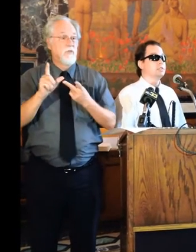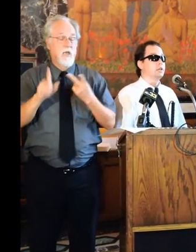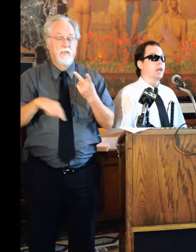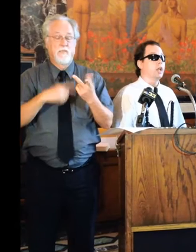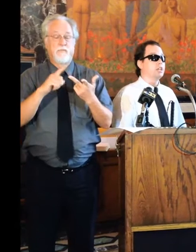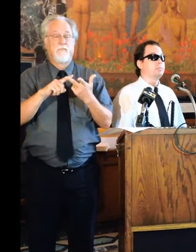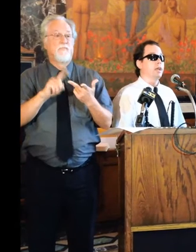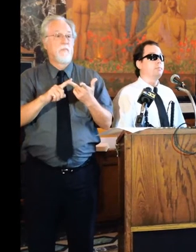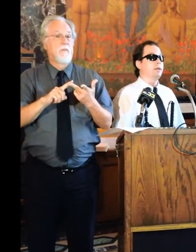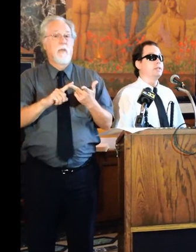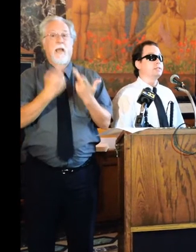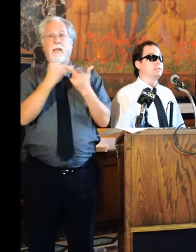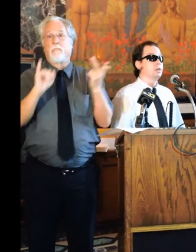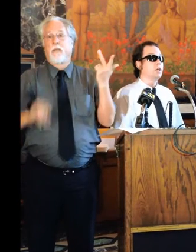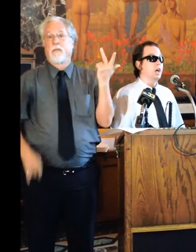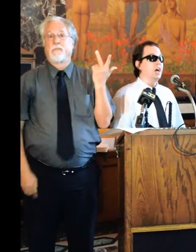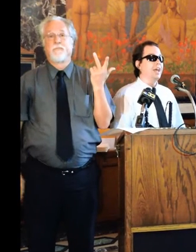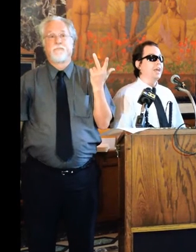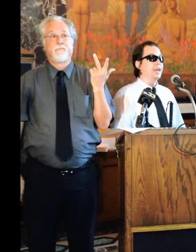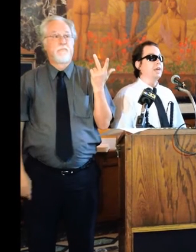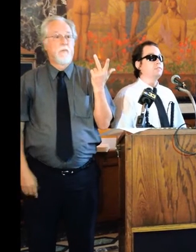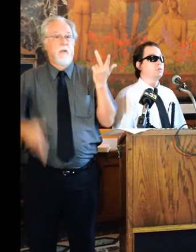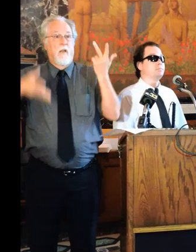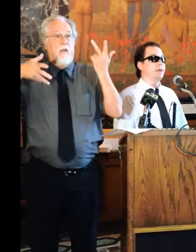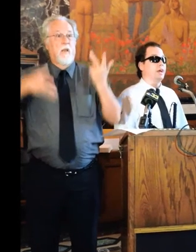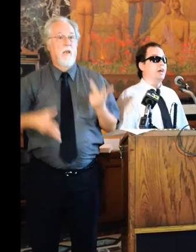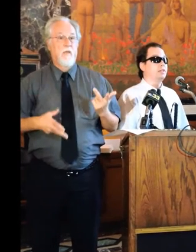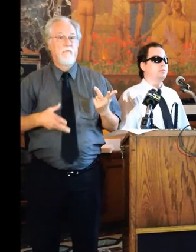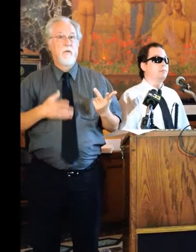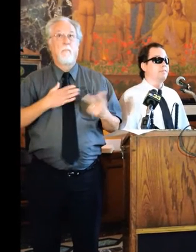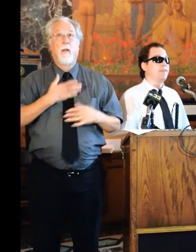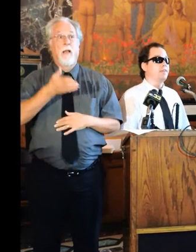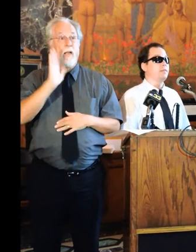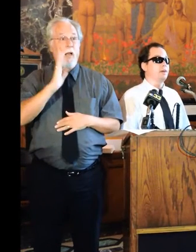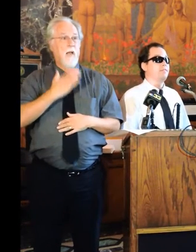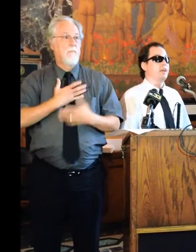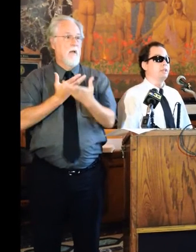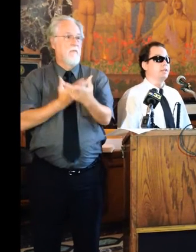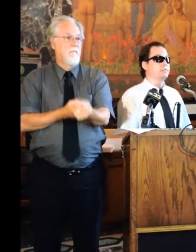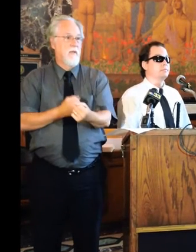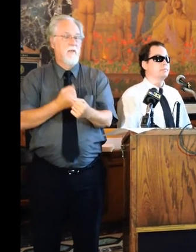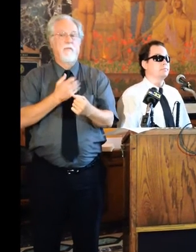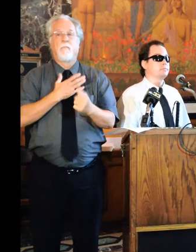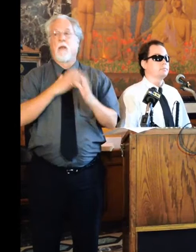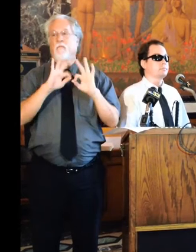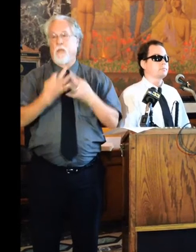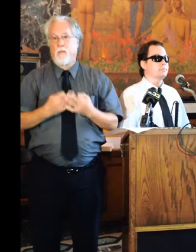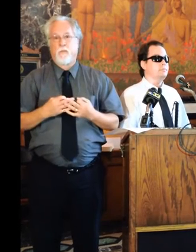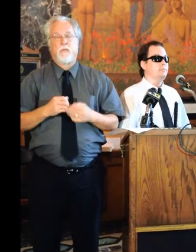license, and I lost my independence. All I had left was my God, my faith, and my family.